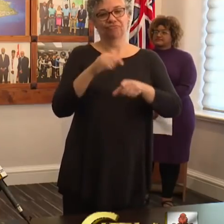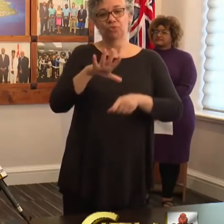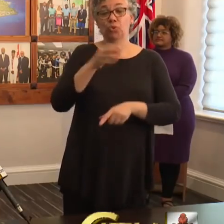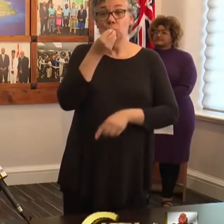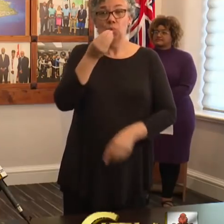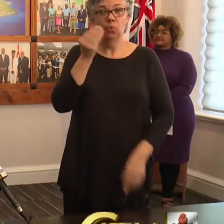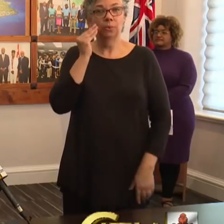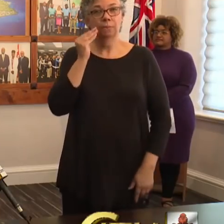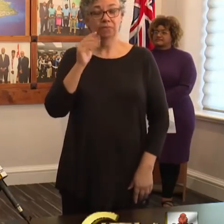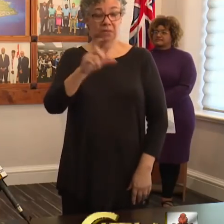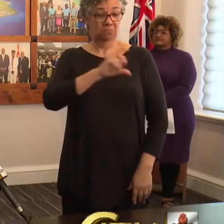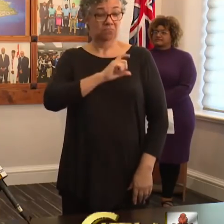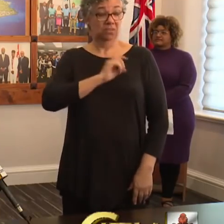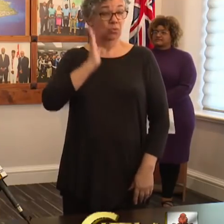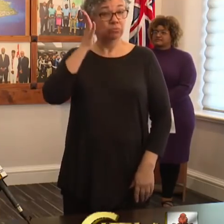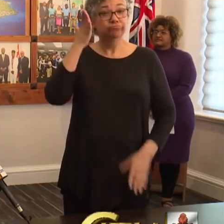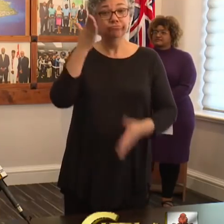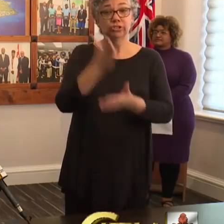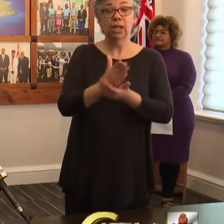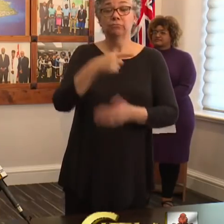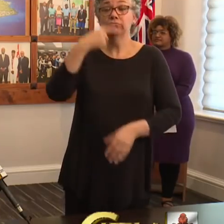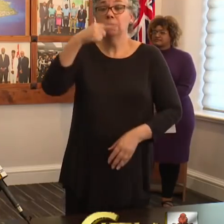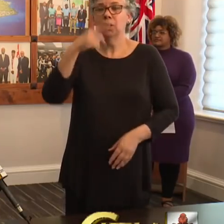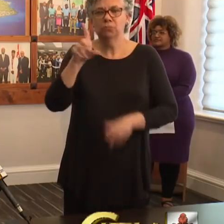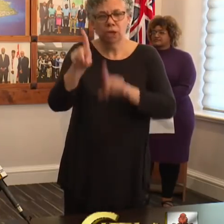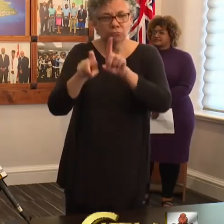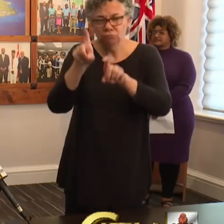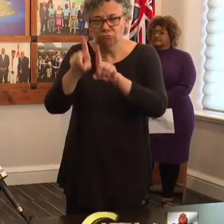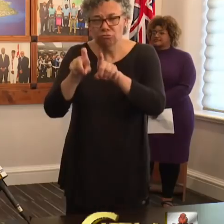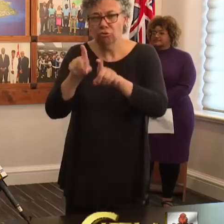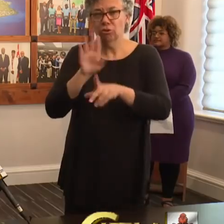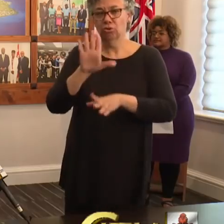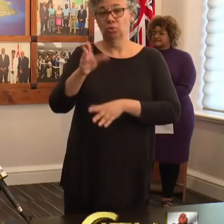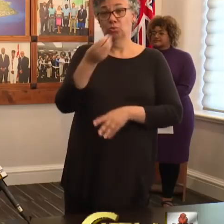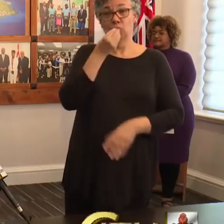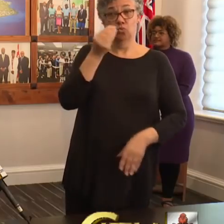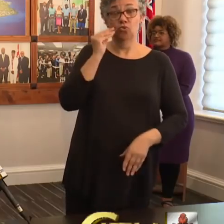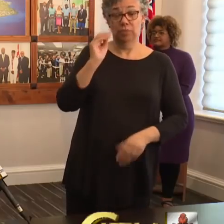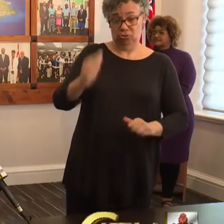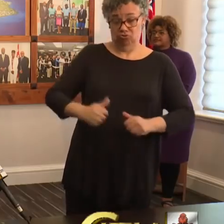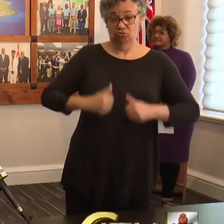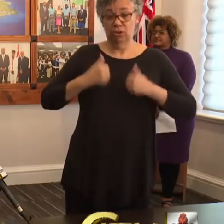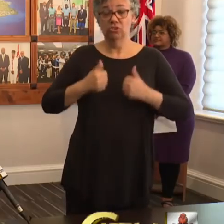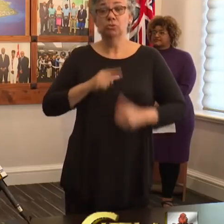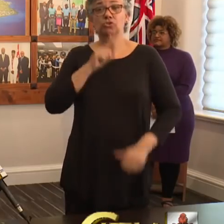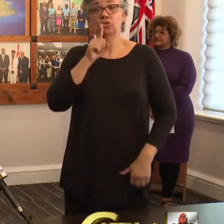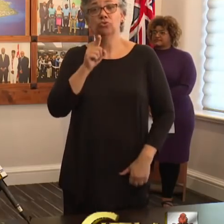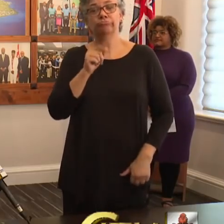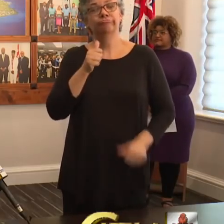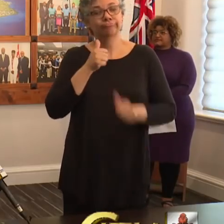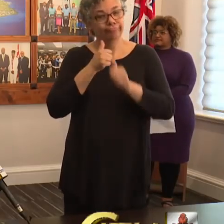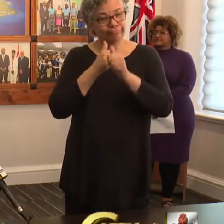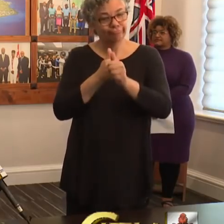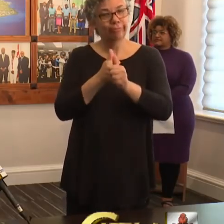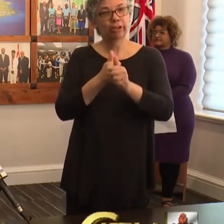Police officers will stop the public to ask the details, including their home address to ensure compliance.